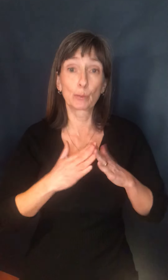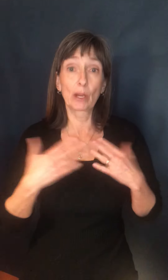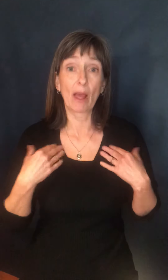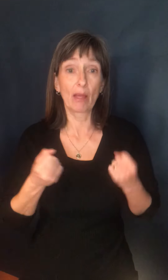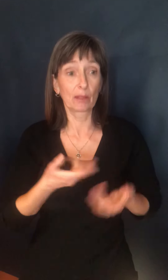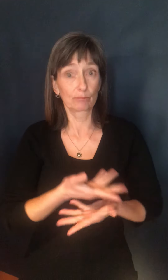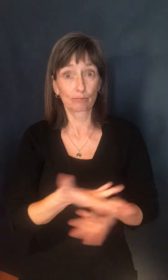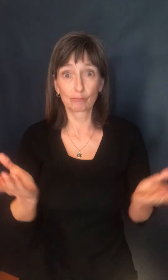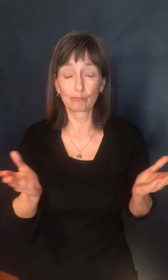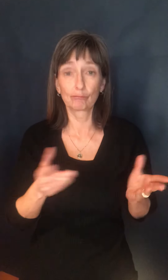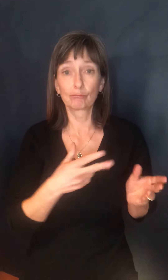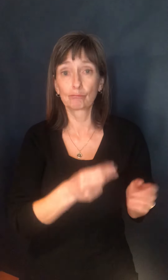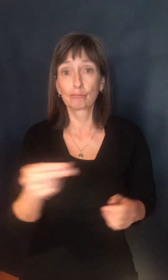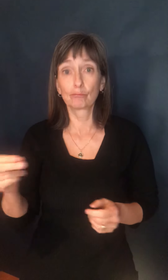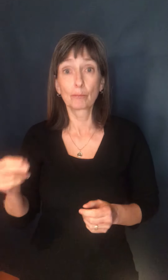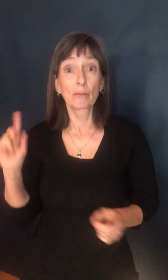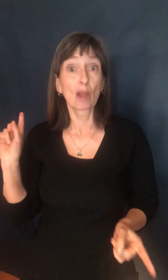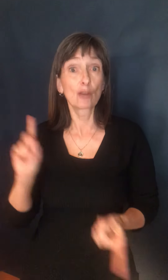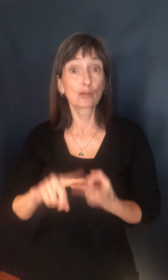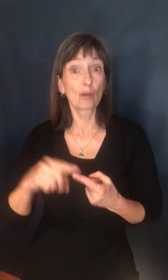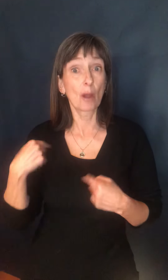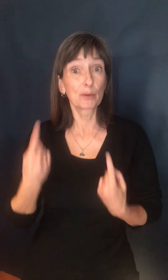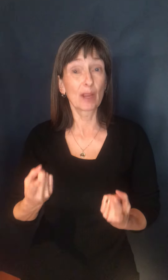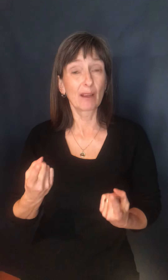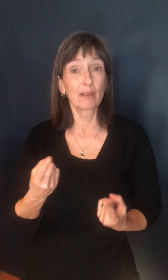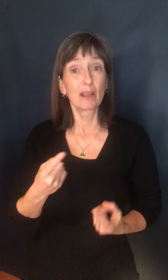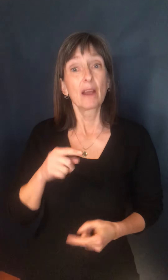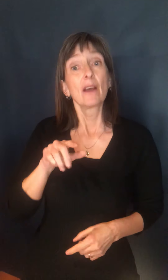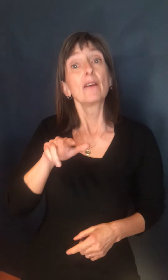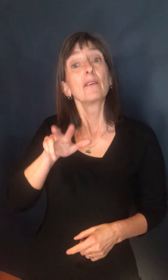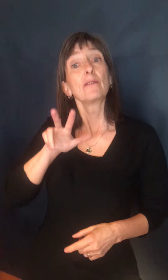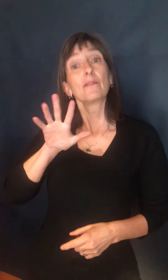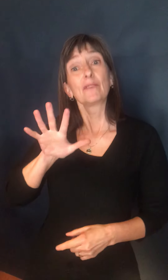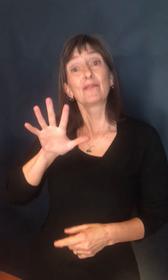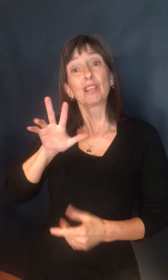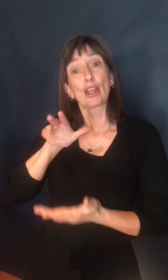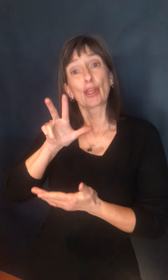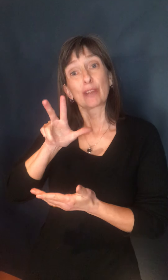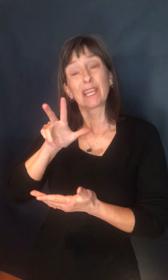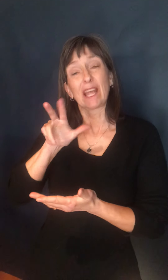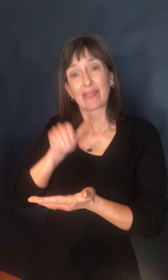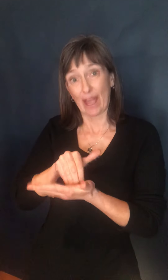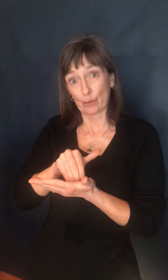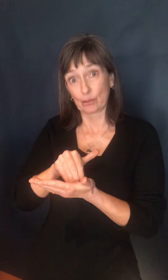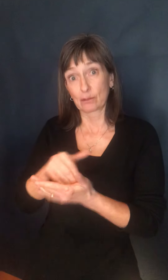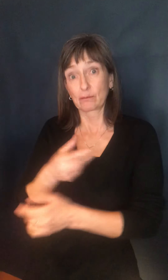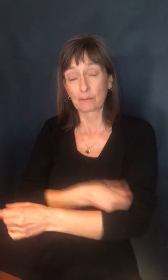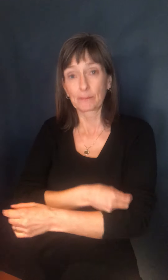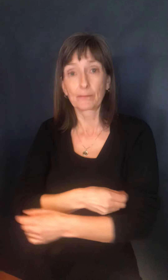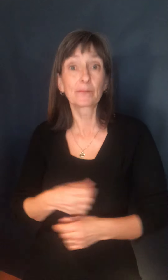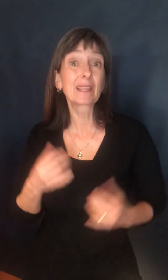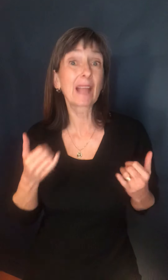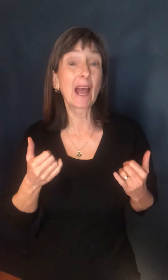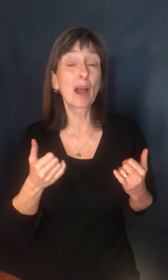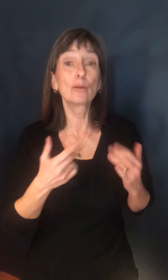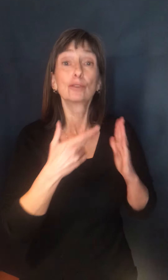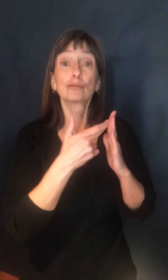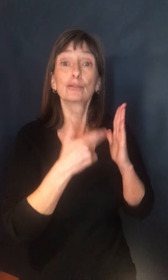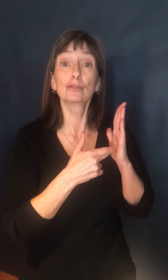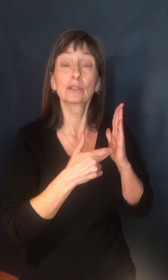doses have been provided to date. Today we are expanding the pre-registration system to include Indigenous adults living